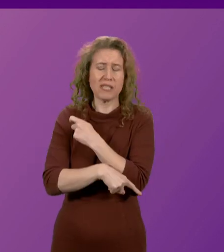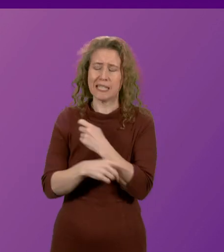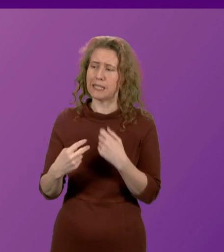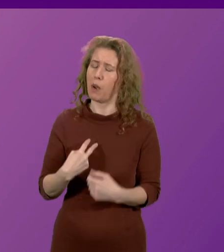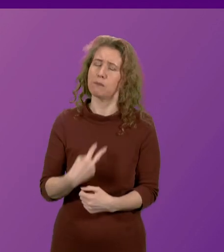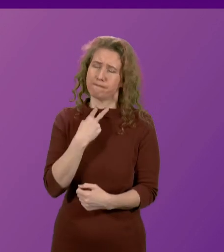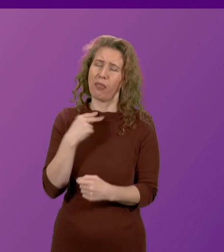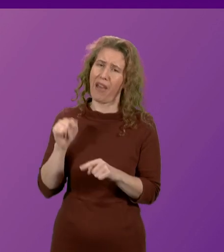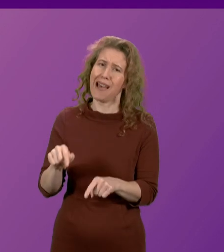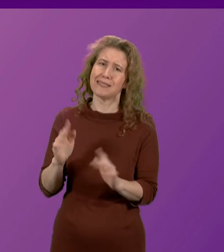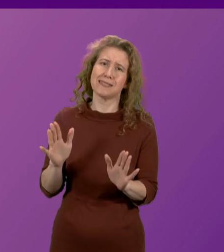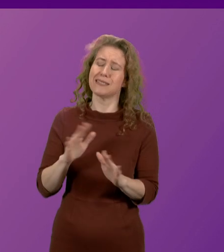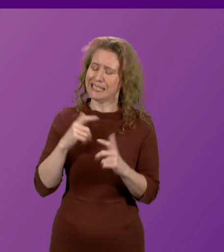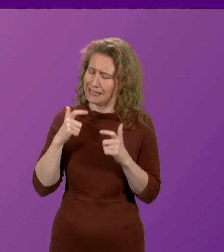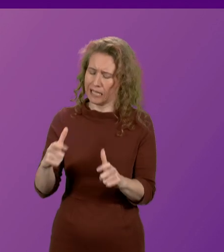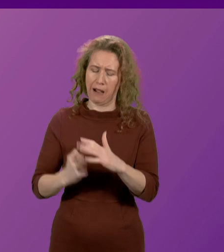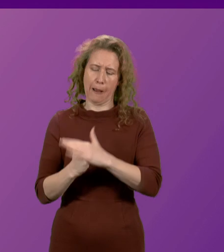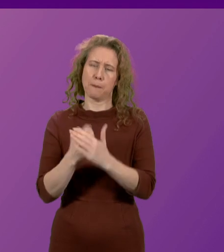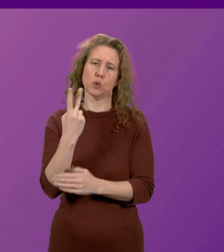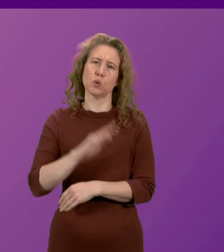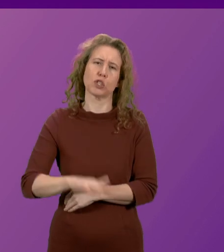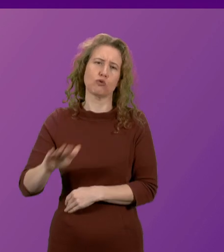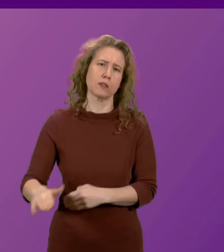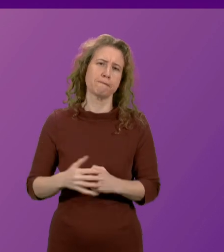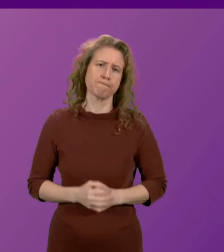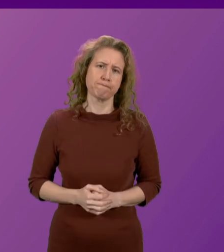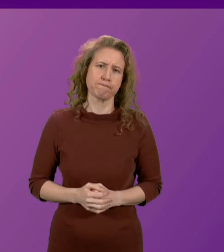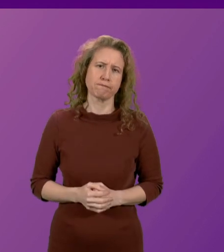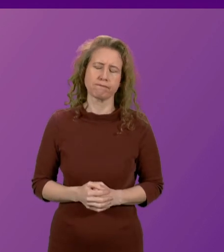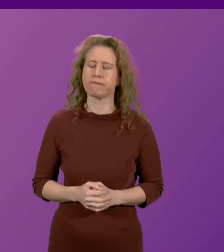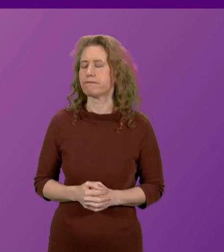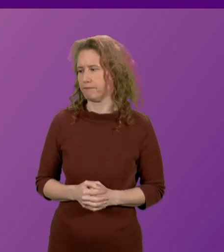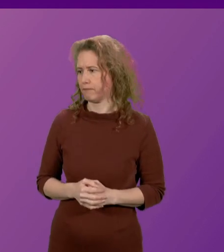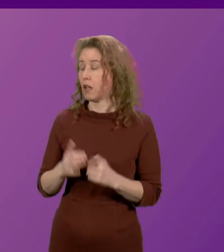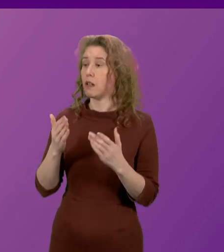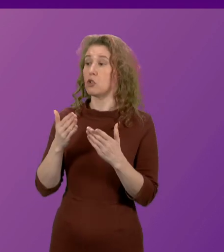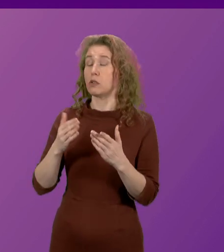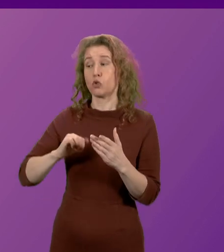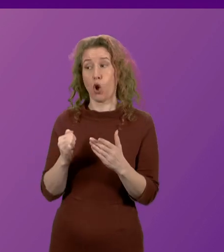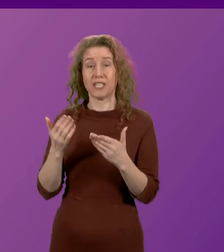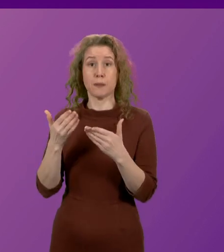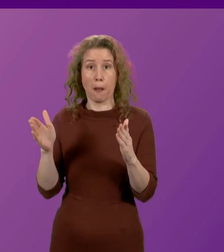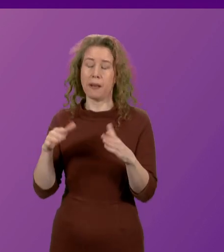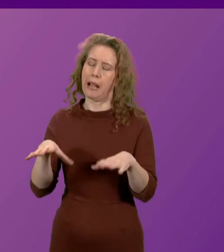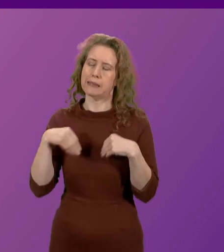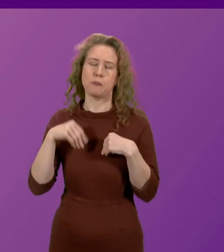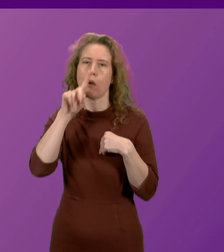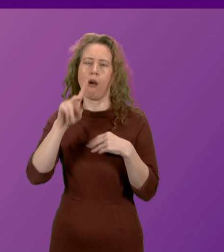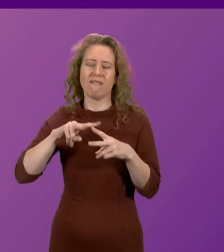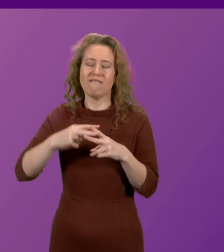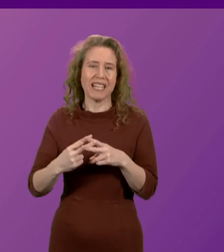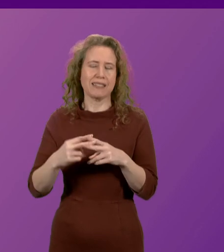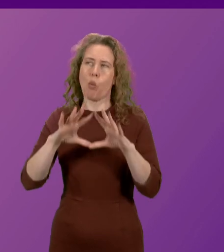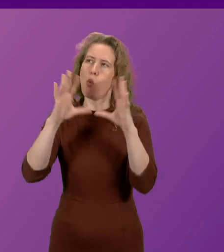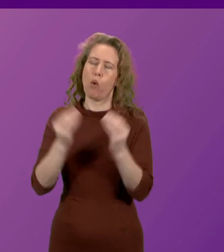deeply. Anna Sarwar. The Scottish public accept that we can't fix every problem with one